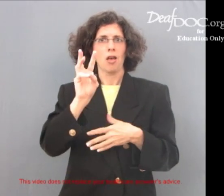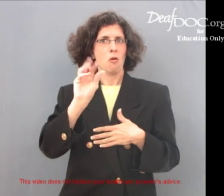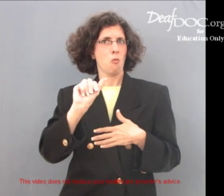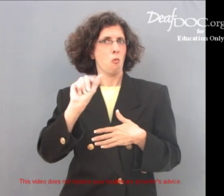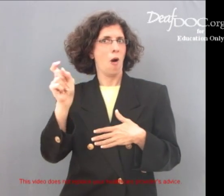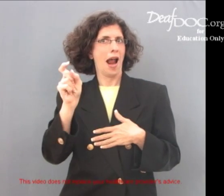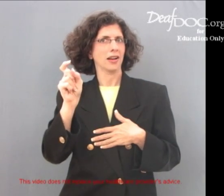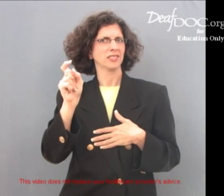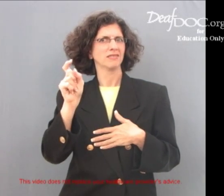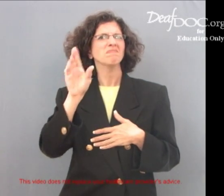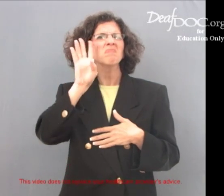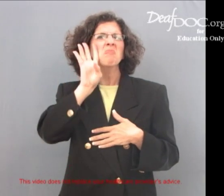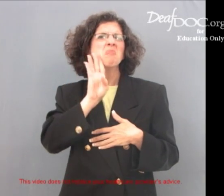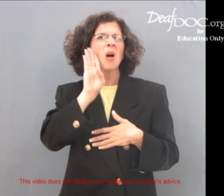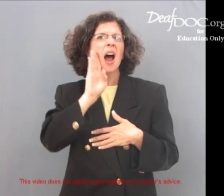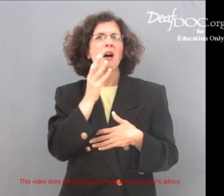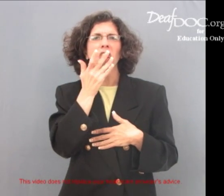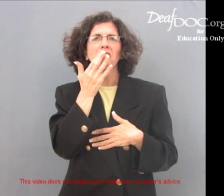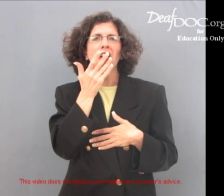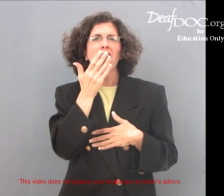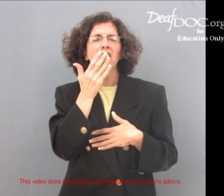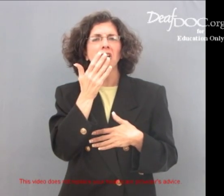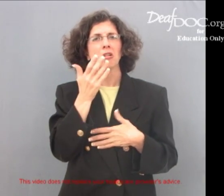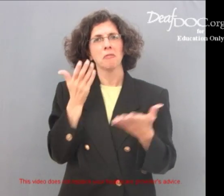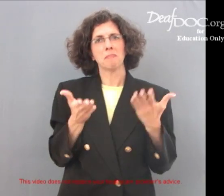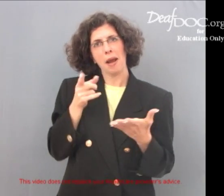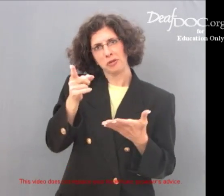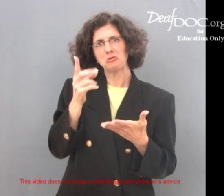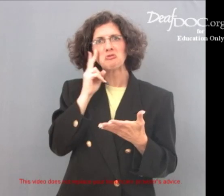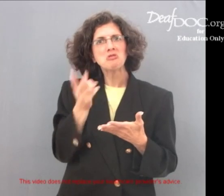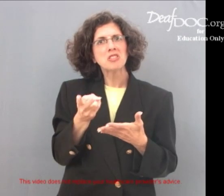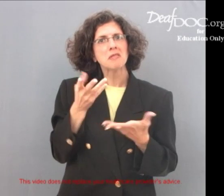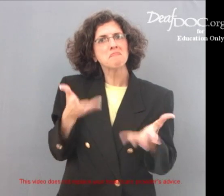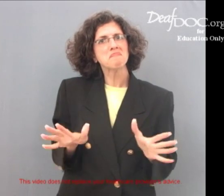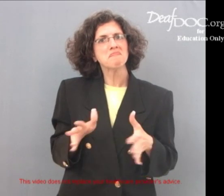brown earwax that you can see sometimes.